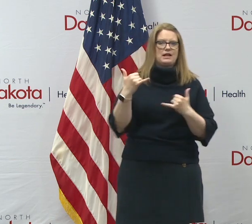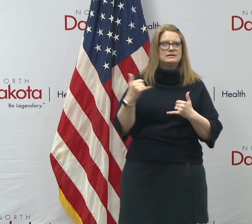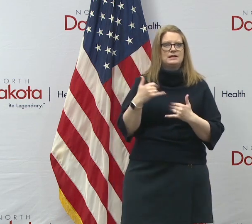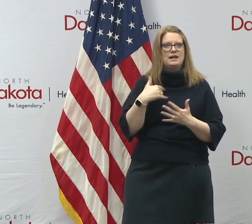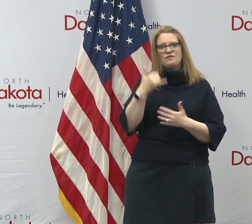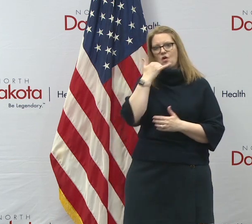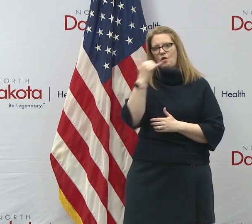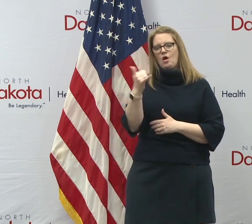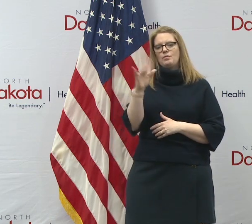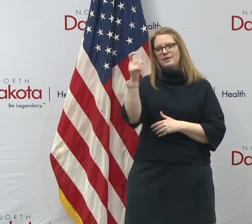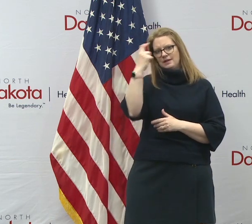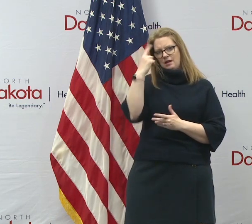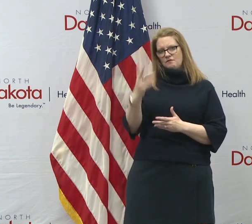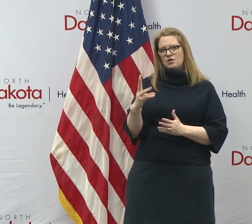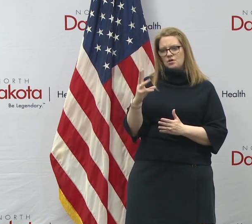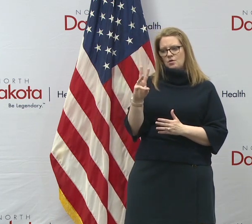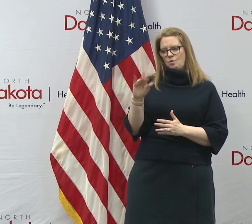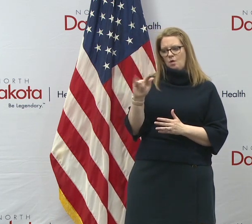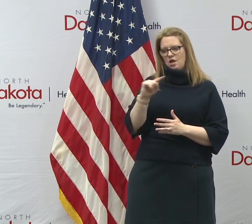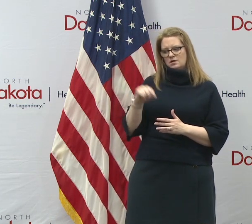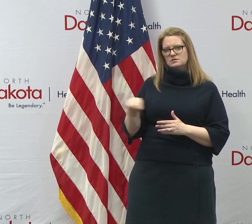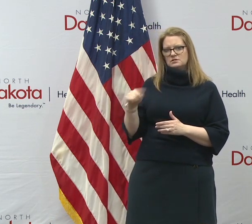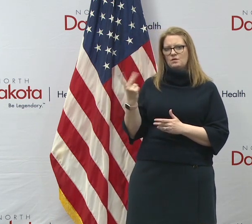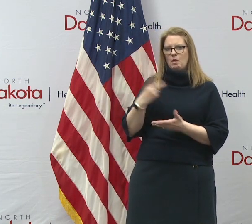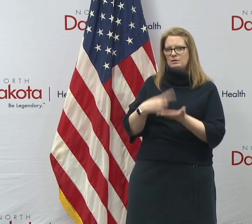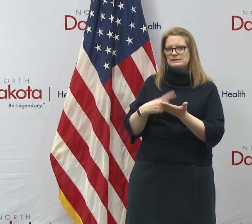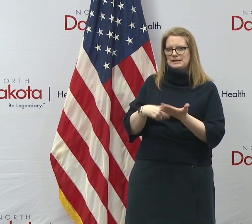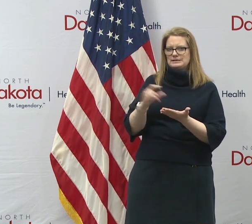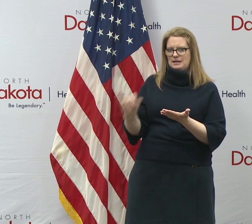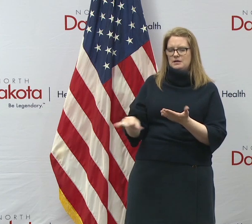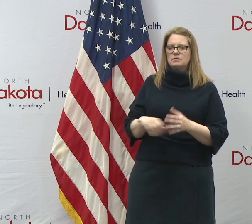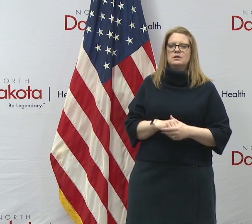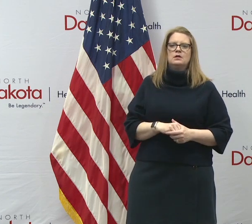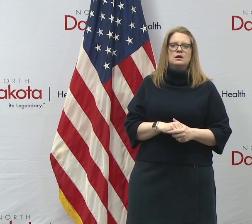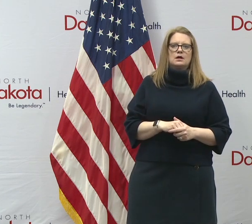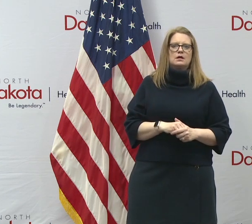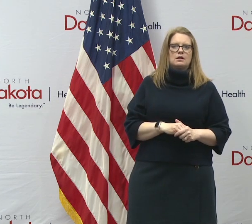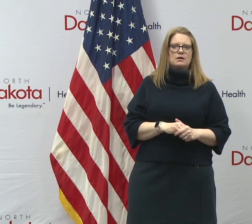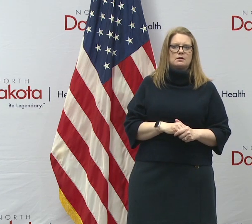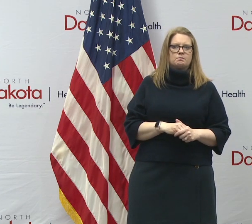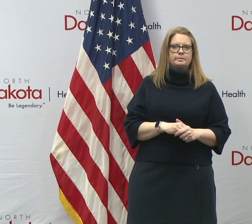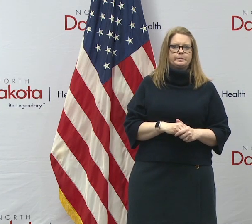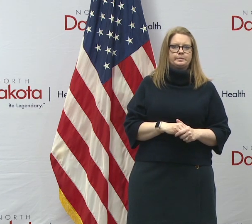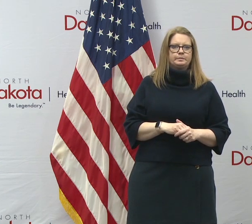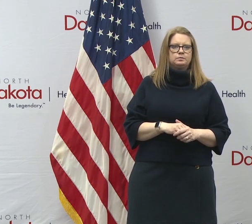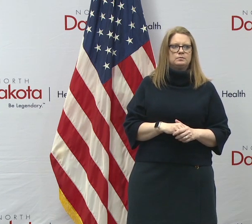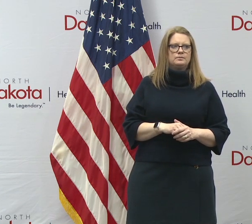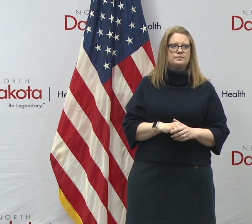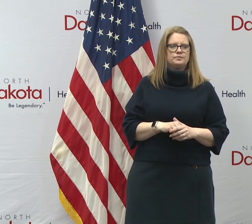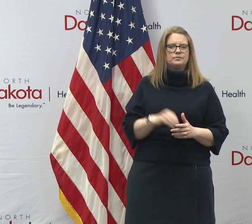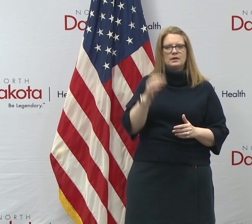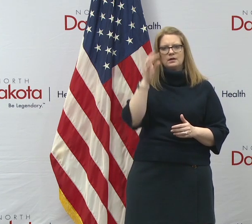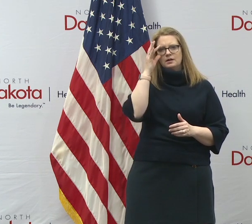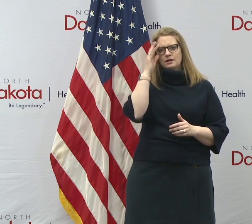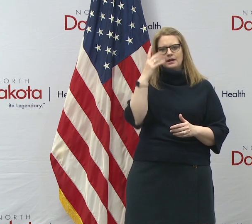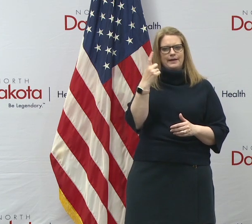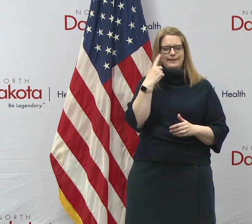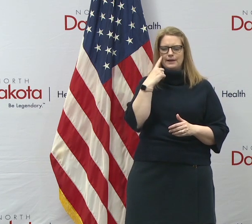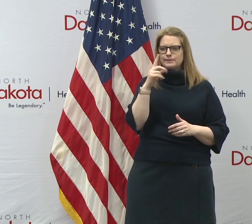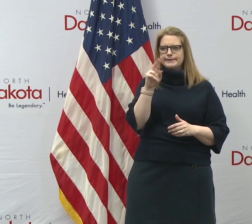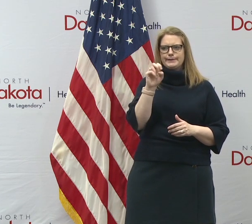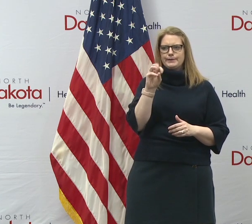and I'm should be one of a number of things we talk about. Uh, I think that that was, uh, came from a news report,